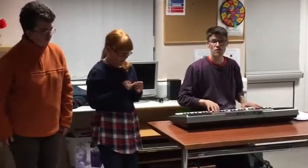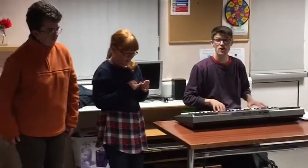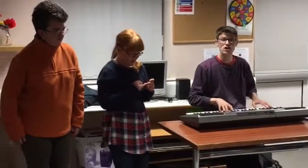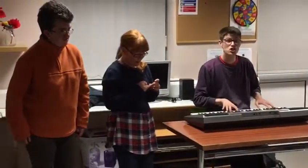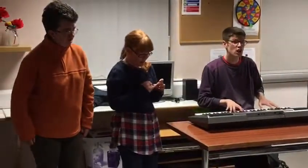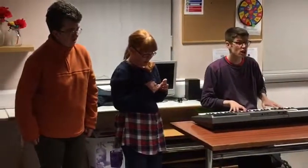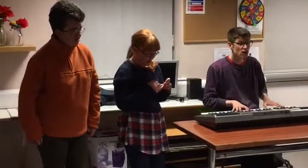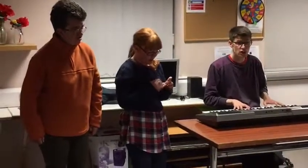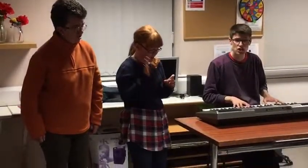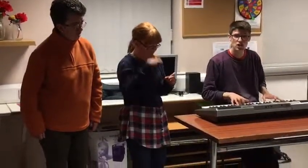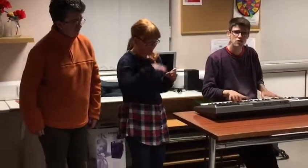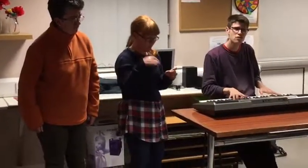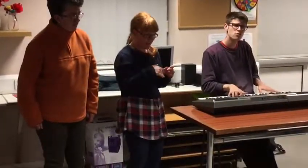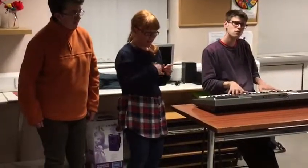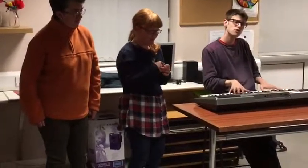Fish are jumping